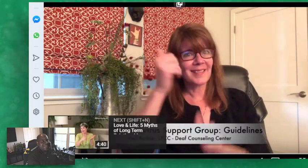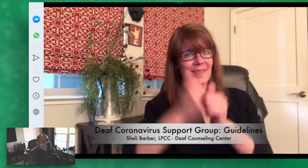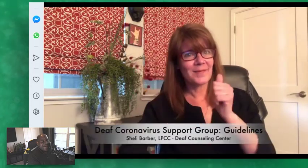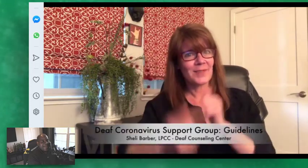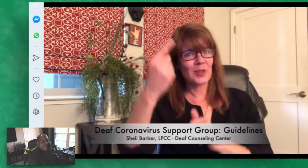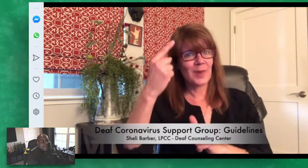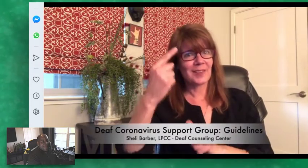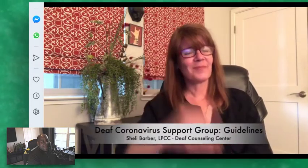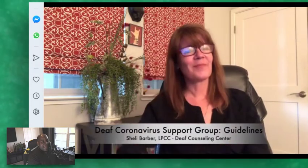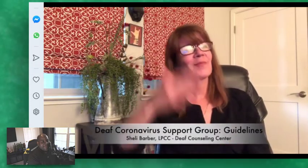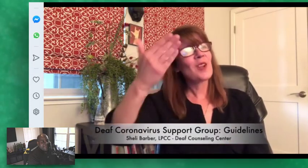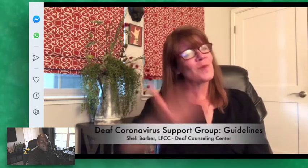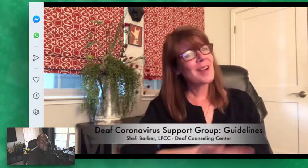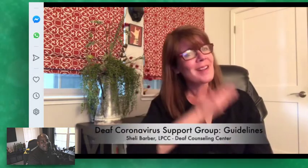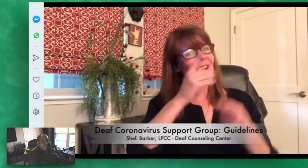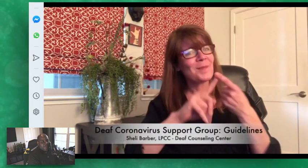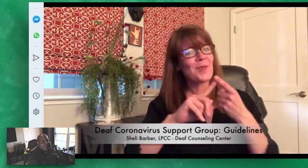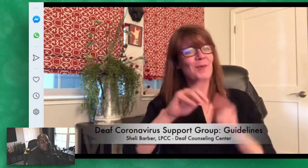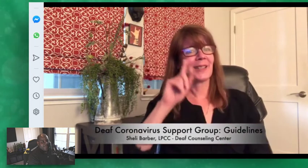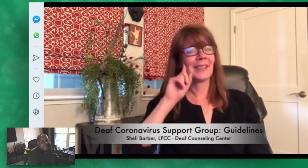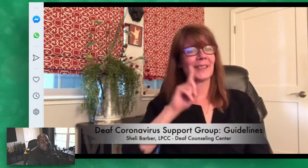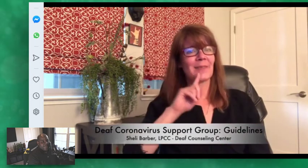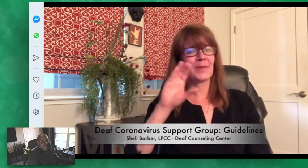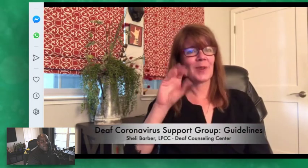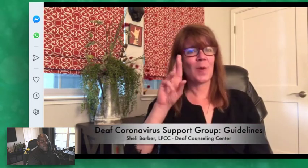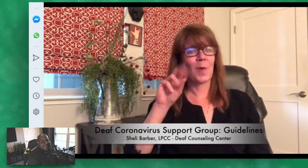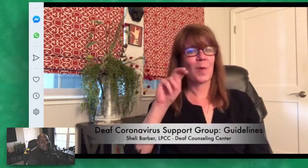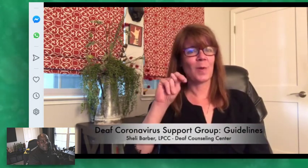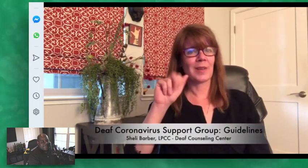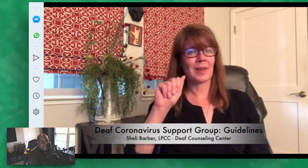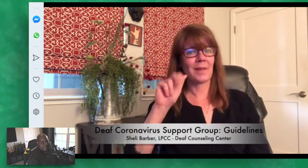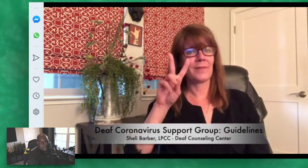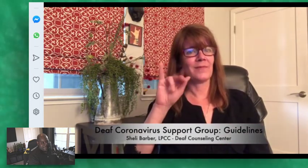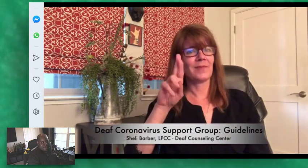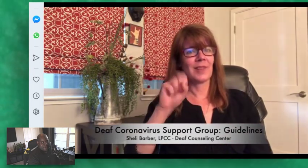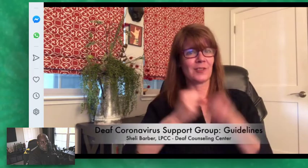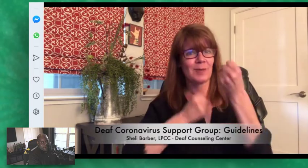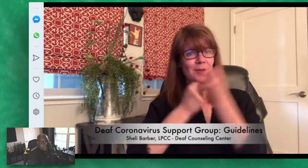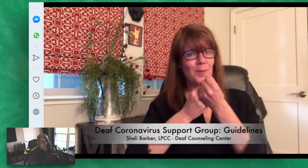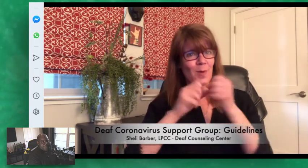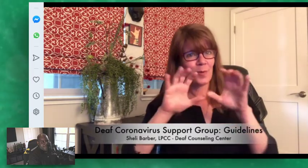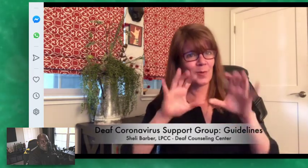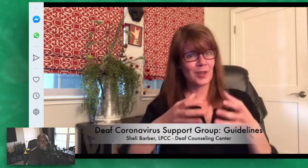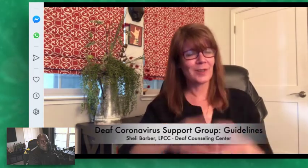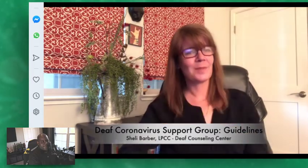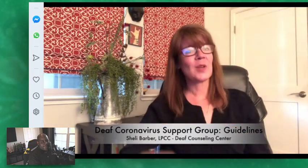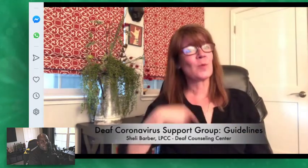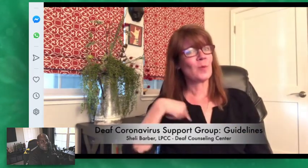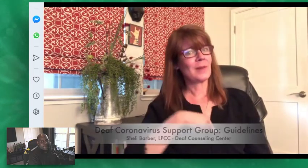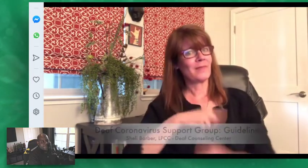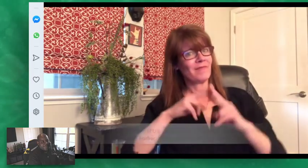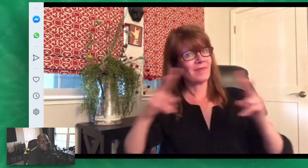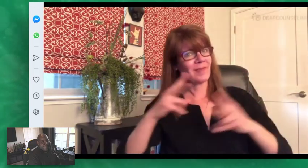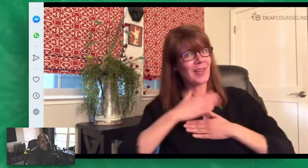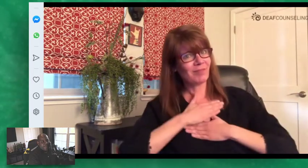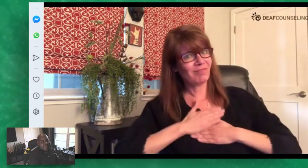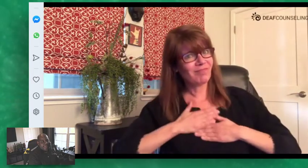everyone welcome to deaf coronavirus support group we